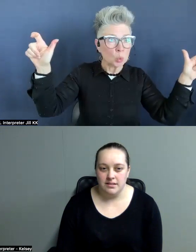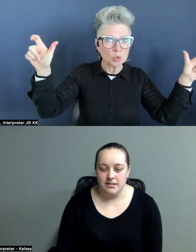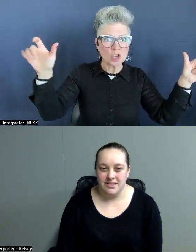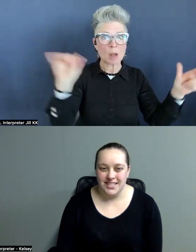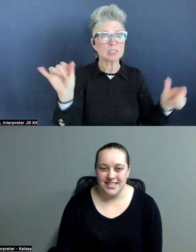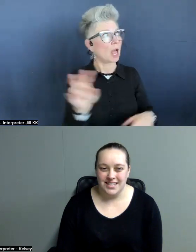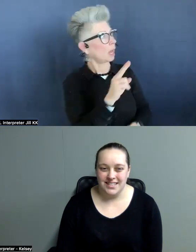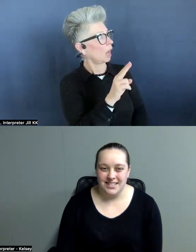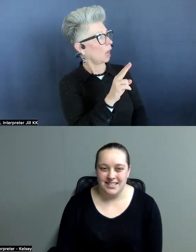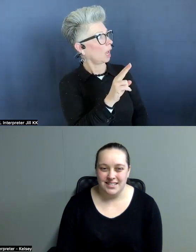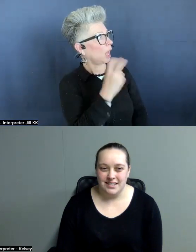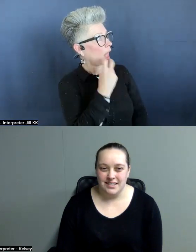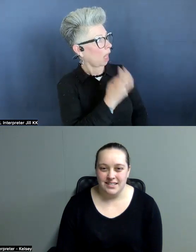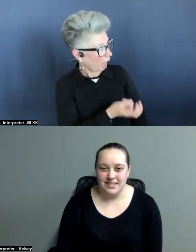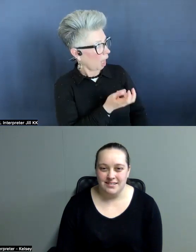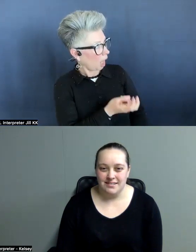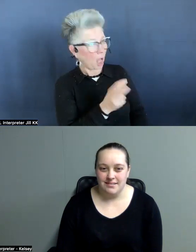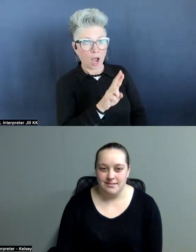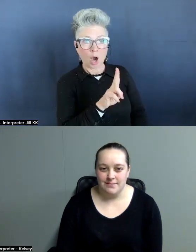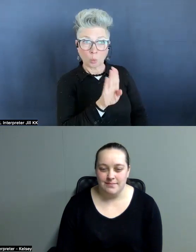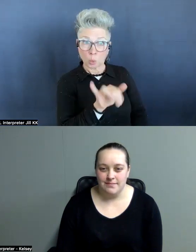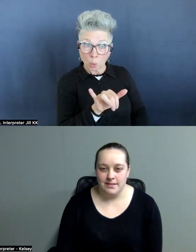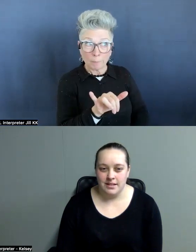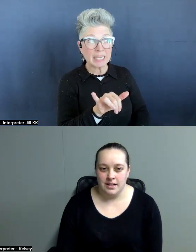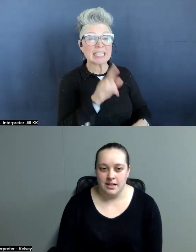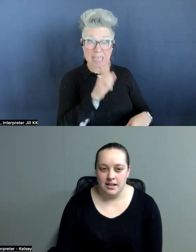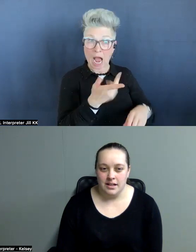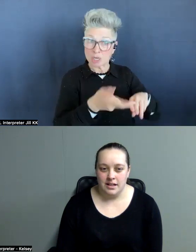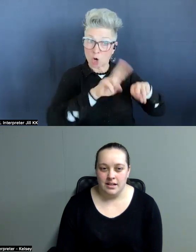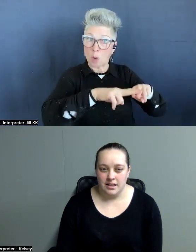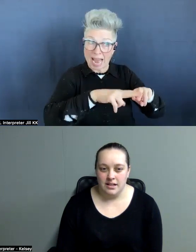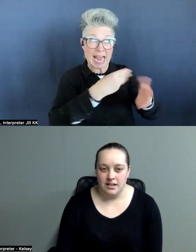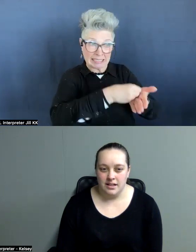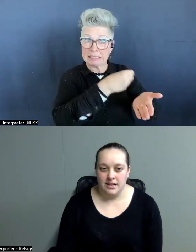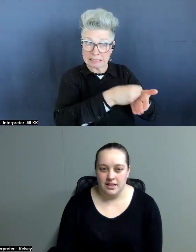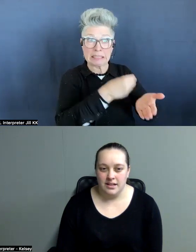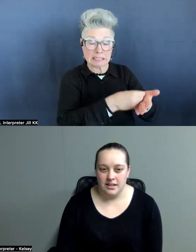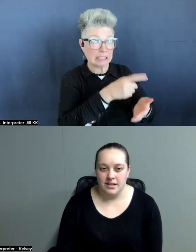Oh, Ruby has gotten a raise here. She's gotten a really big improvement.